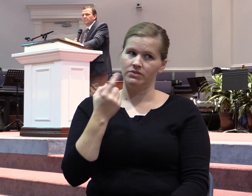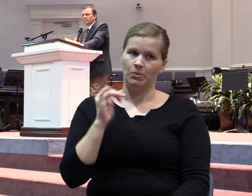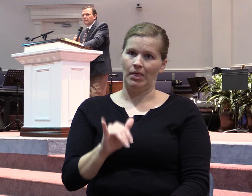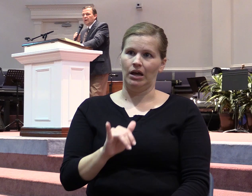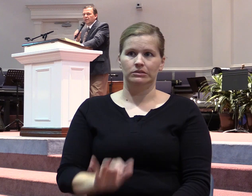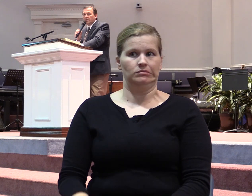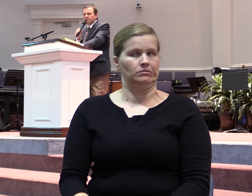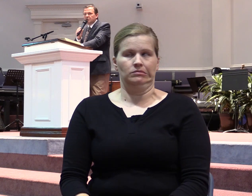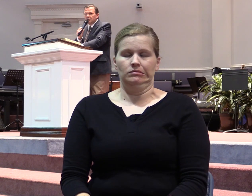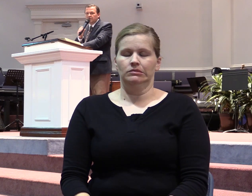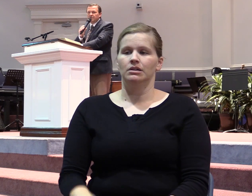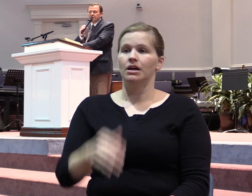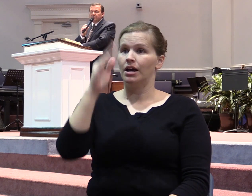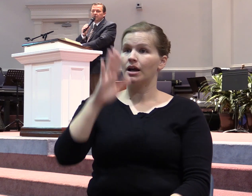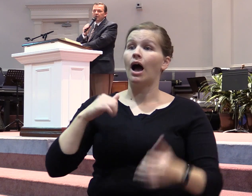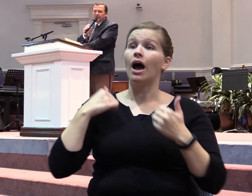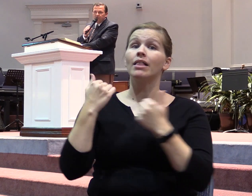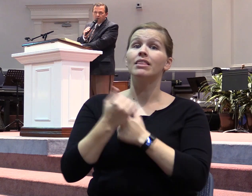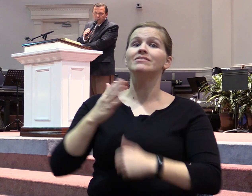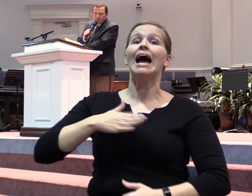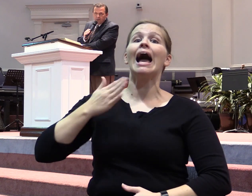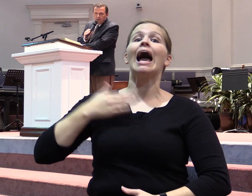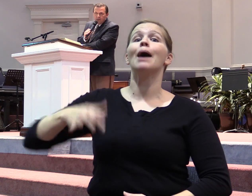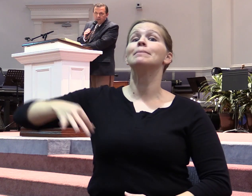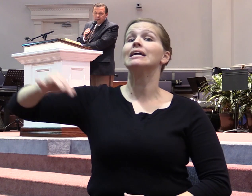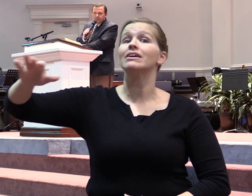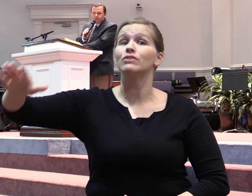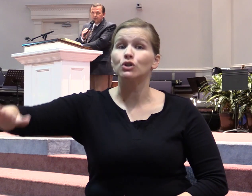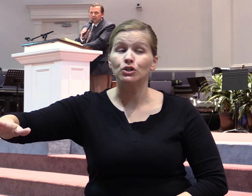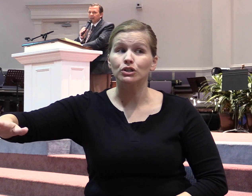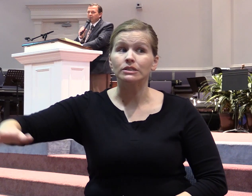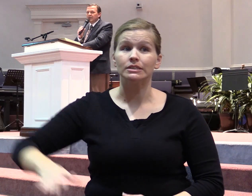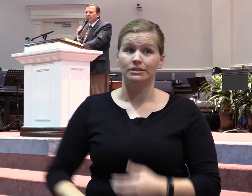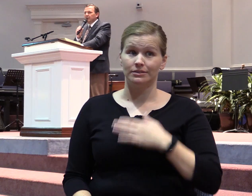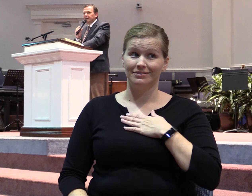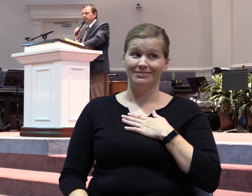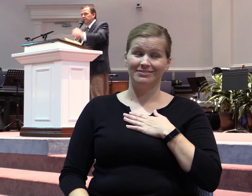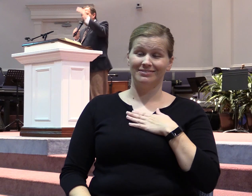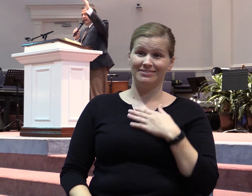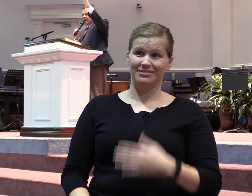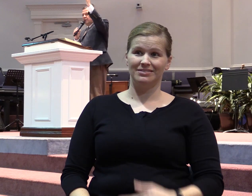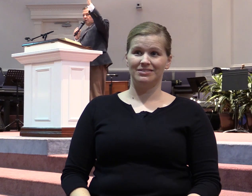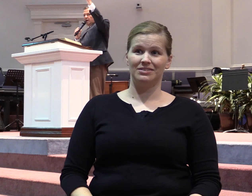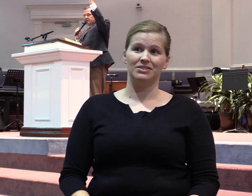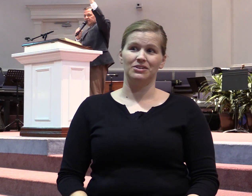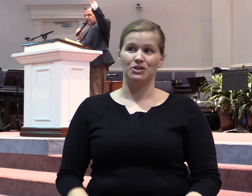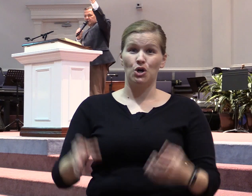God loves a cheerful giver. Right. I don't think greedy people are high on God's invitation